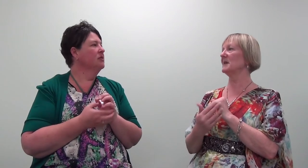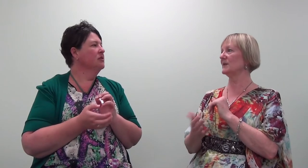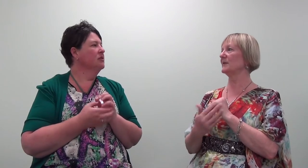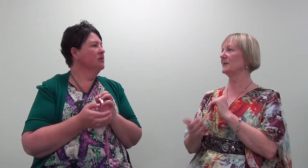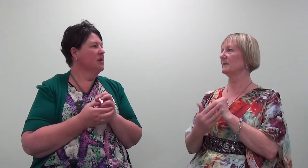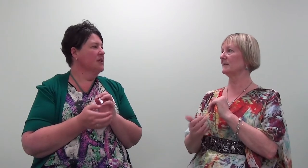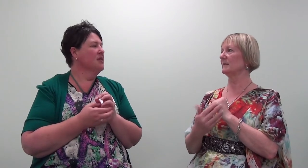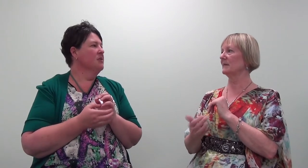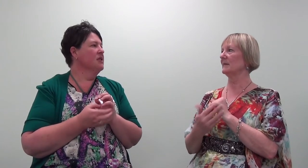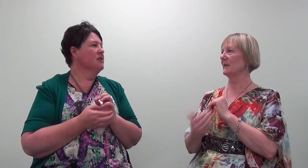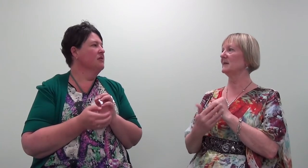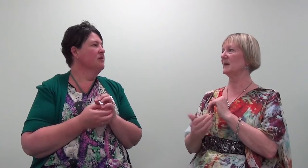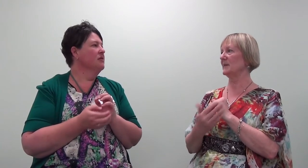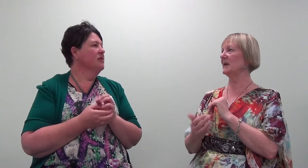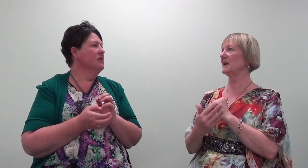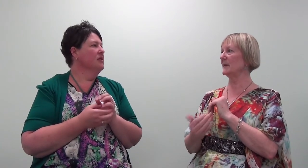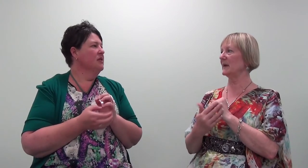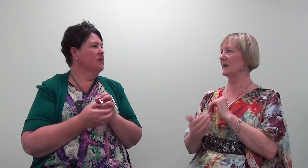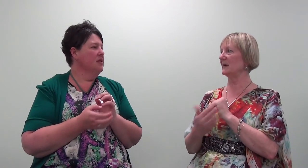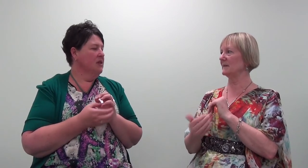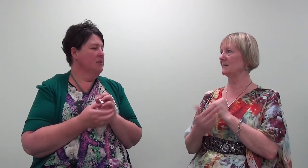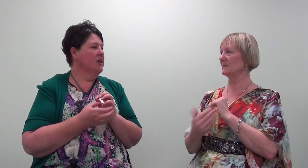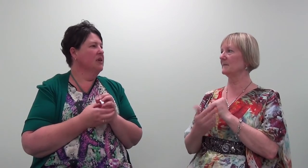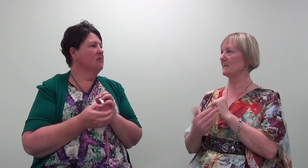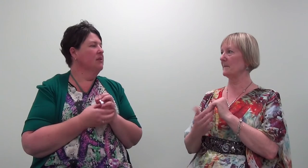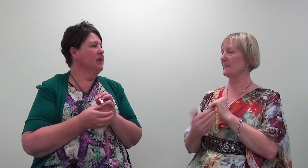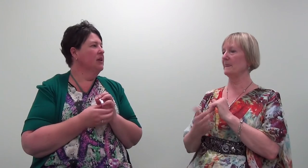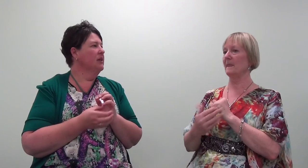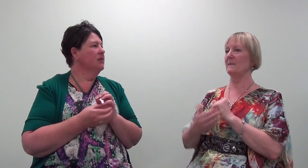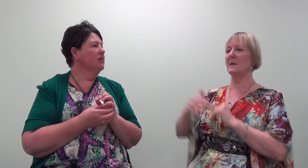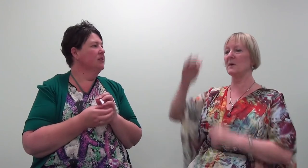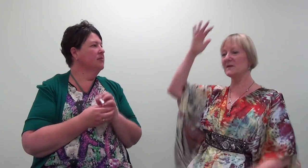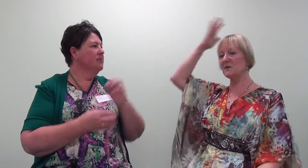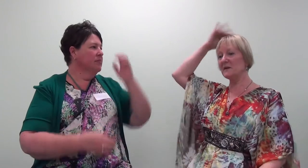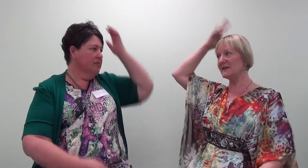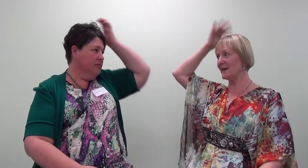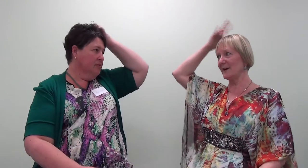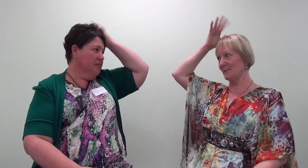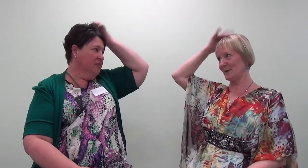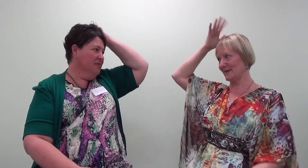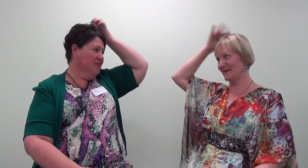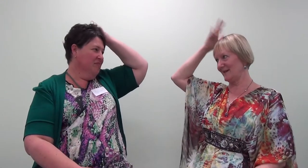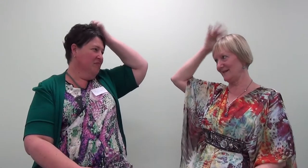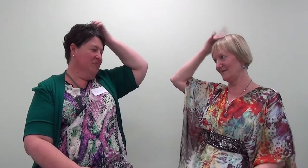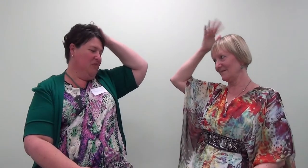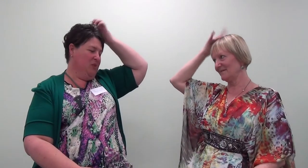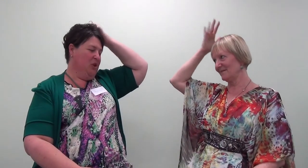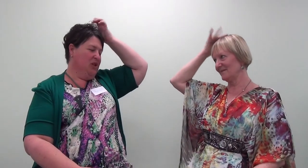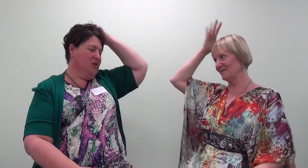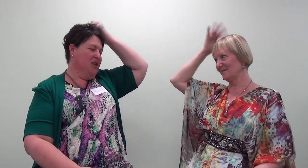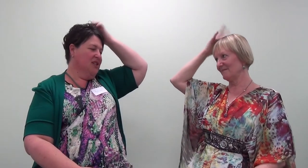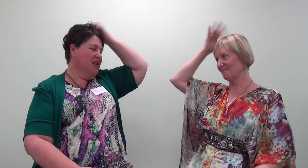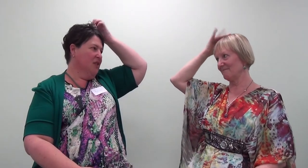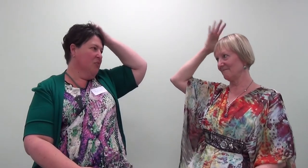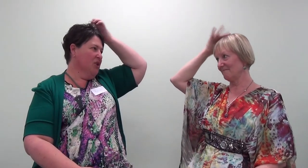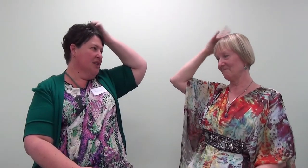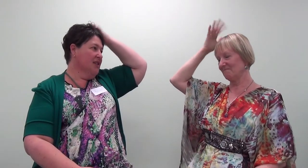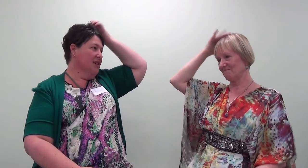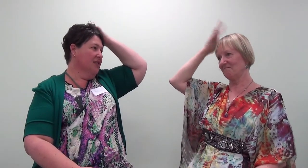myself. I accept myself deeply and completely, deeply and completely. My body's already started processing it. My body's already started processing it.